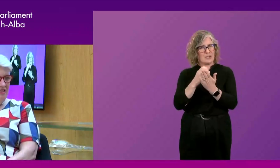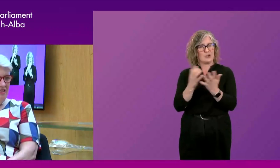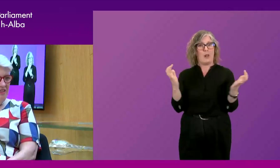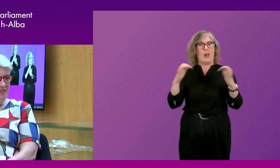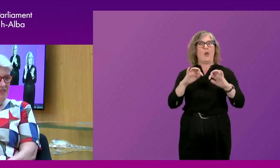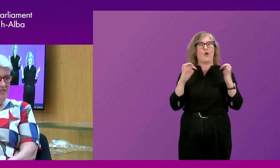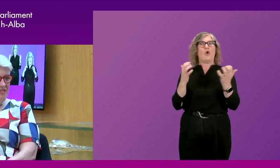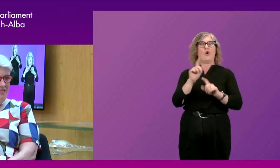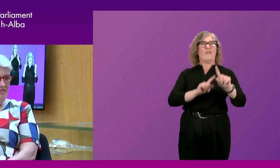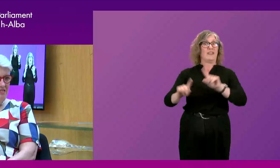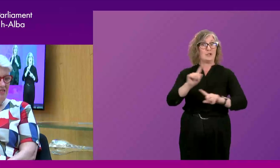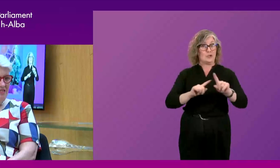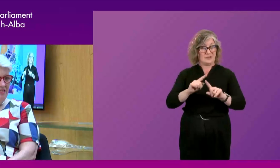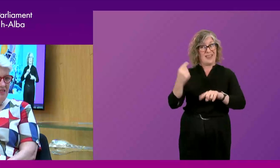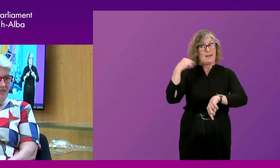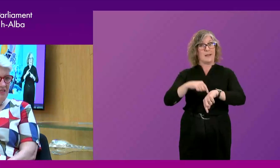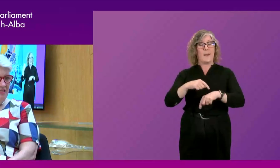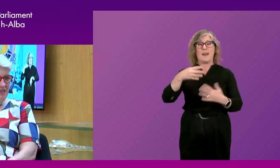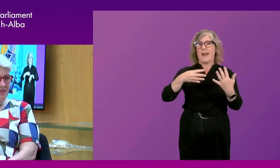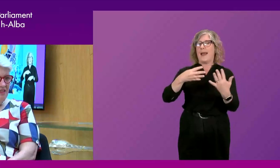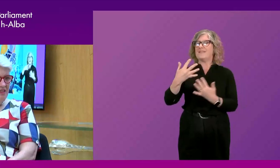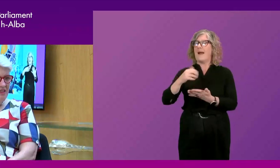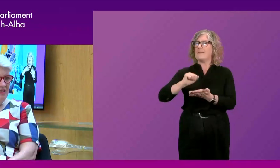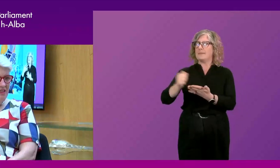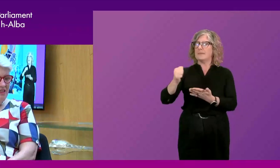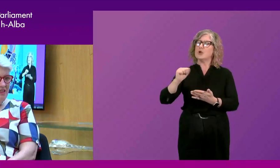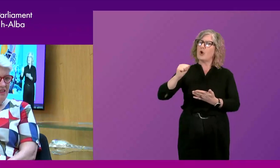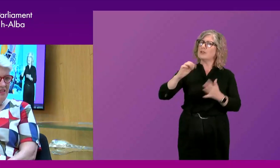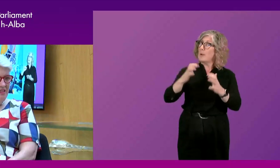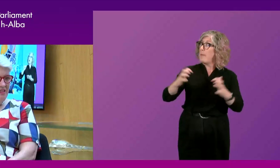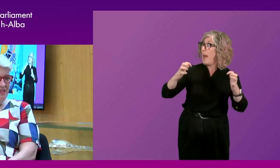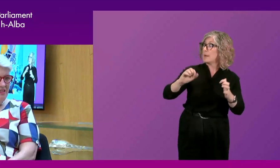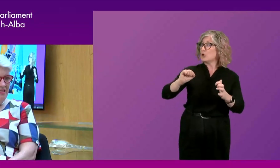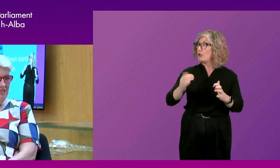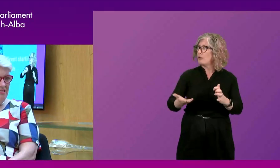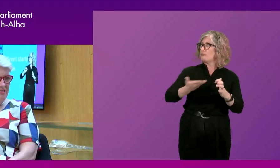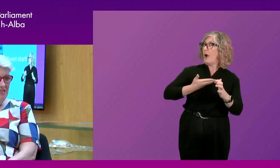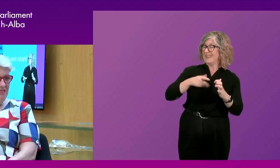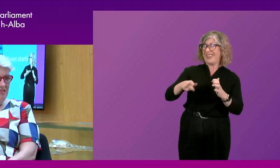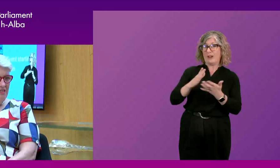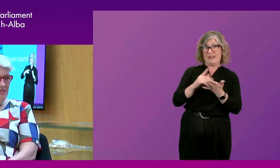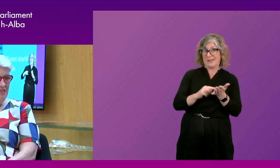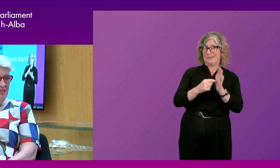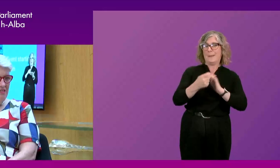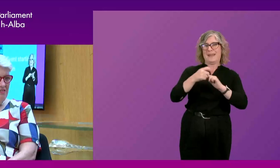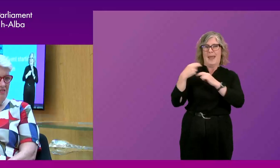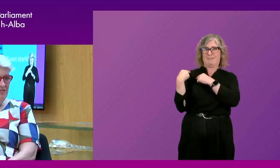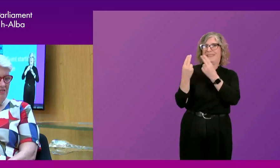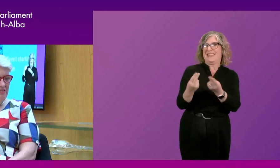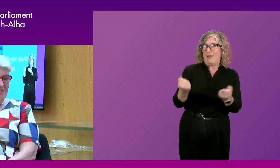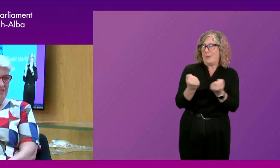whose 1995 publication, Scotland's Parliament, Scotland's Right, provided the blueprint for devolution.